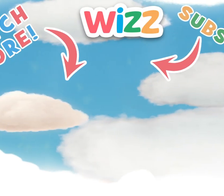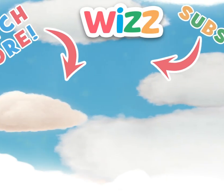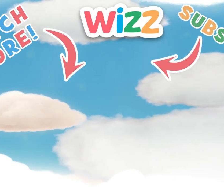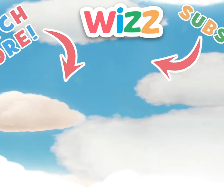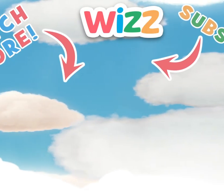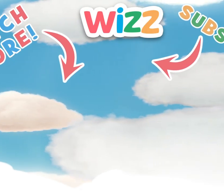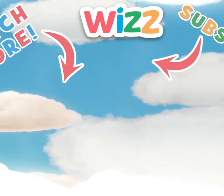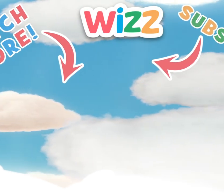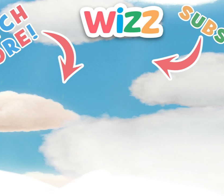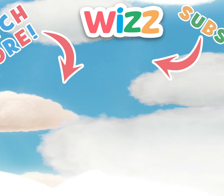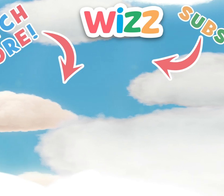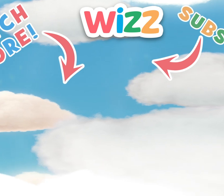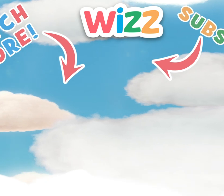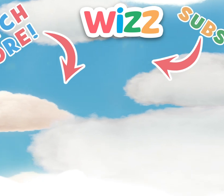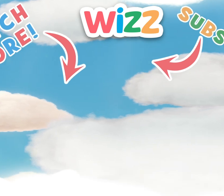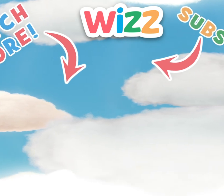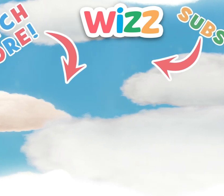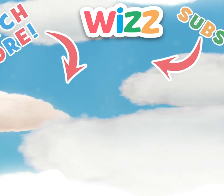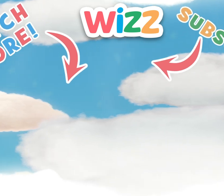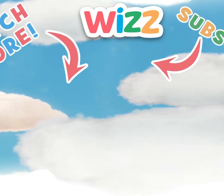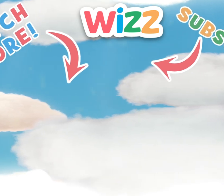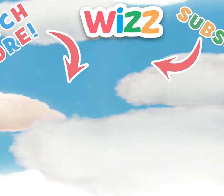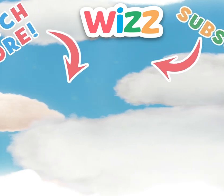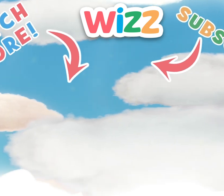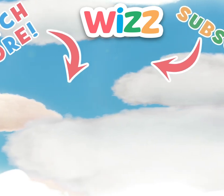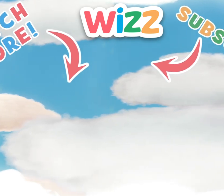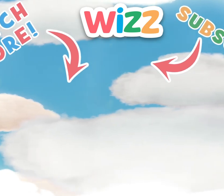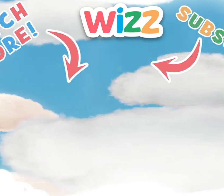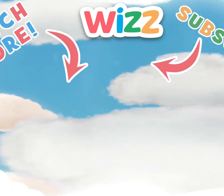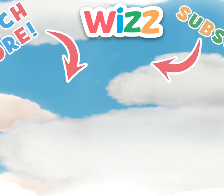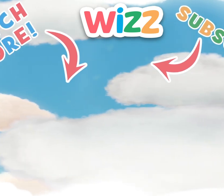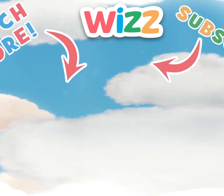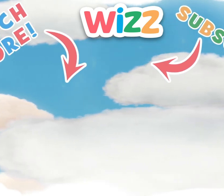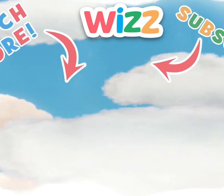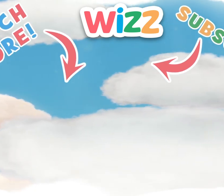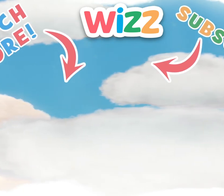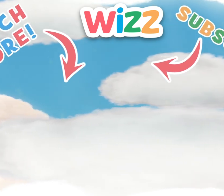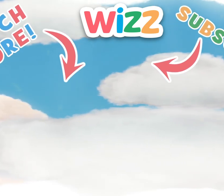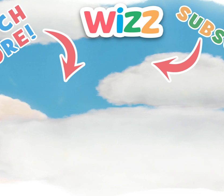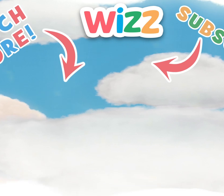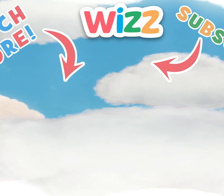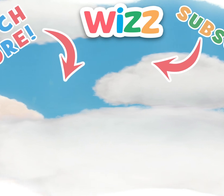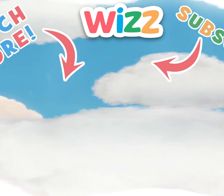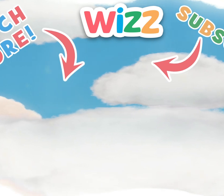My magic house Wiggly fingers Super duper Magic